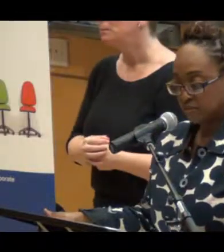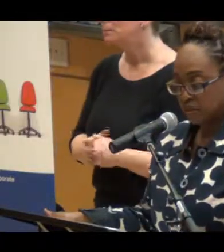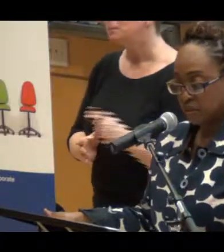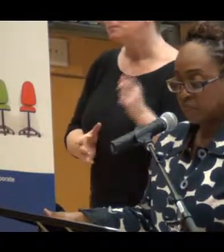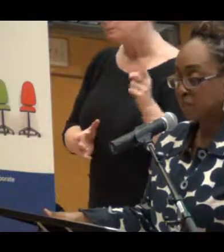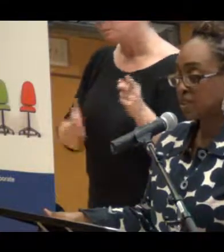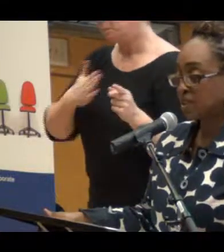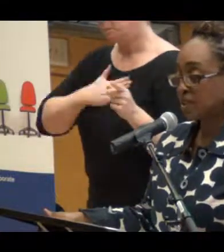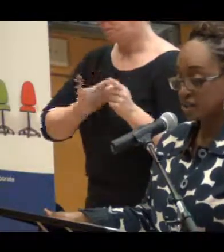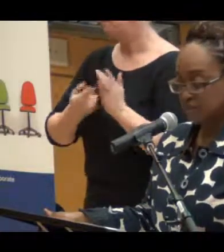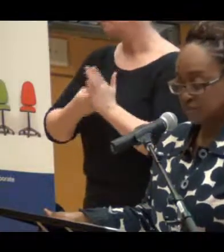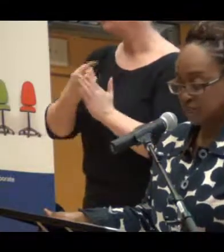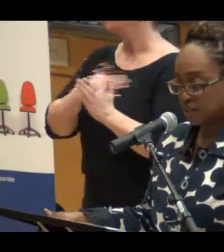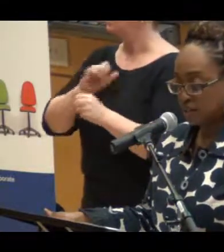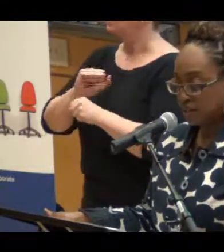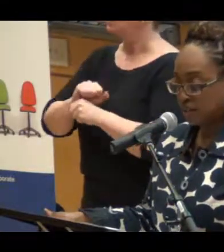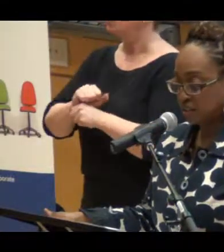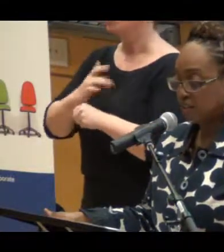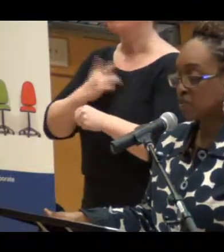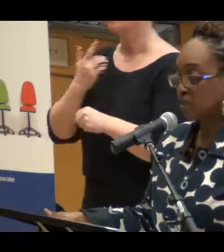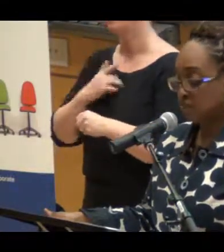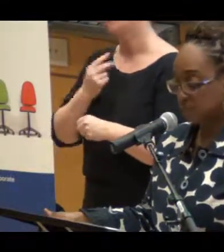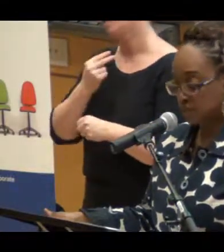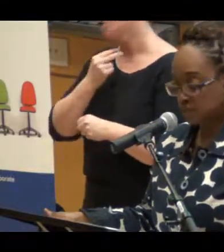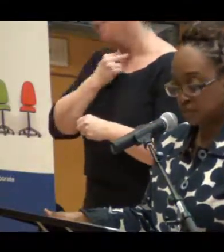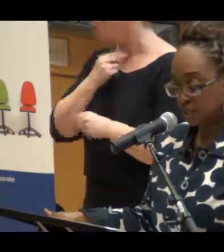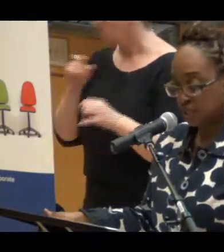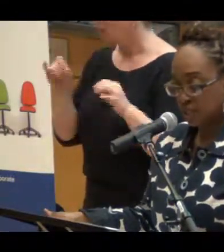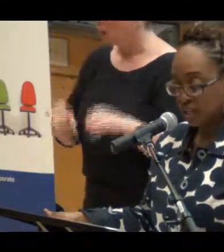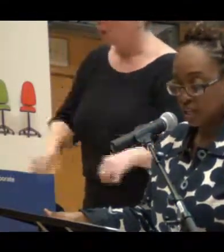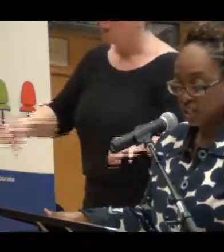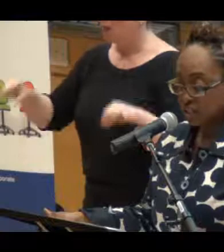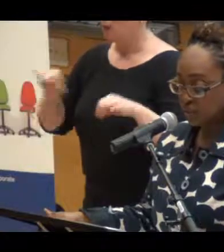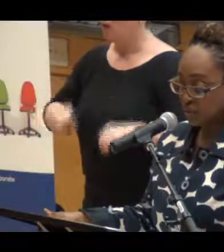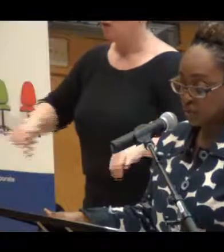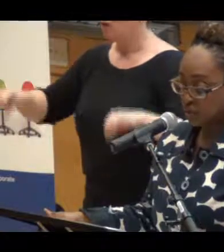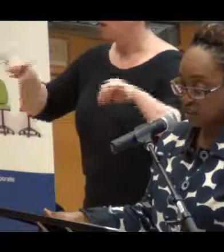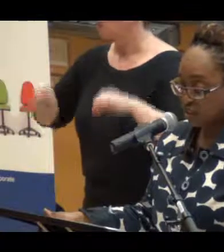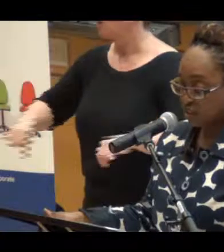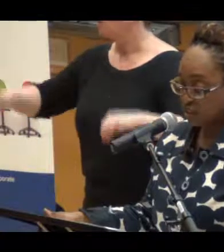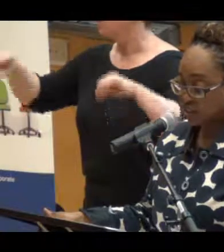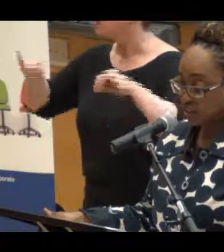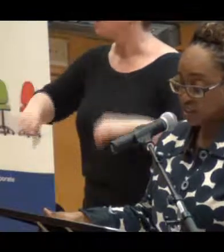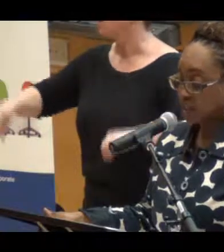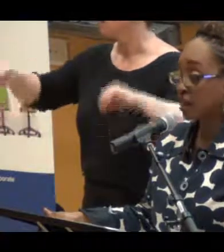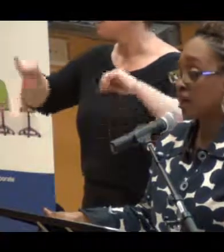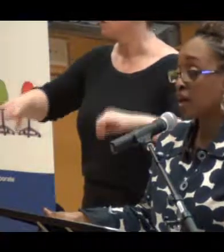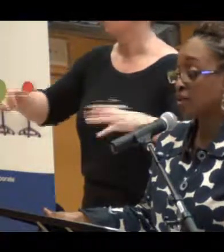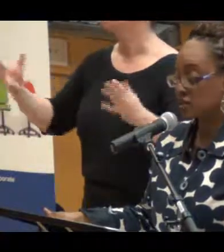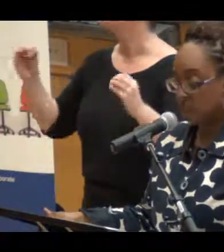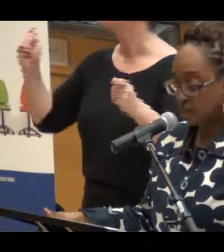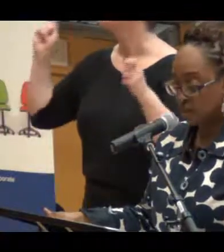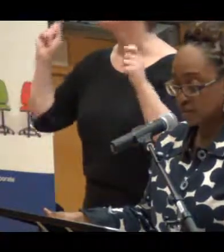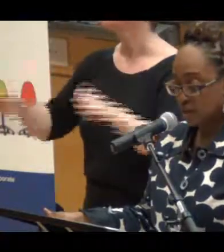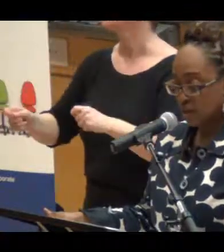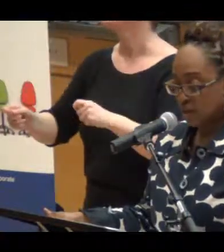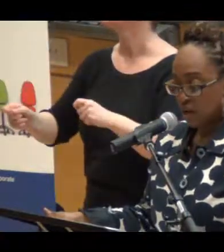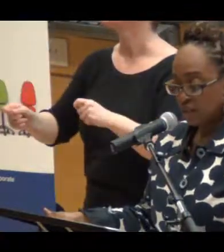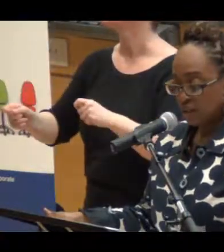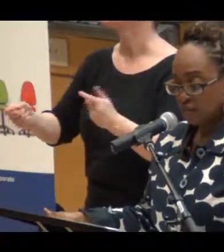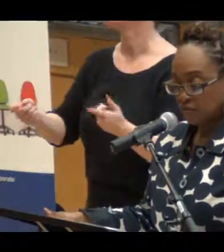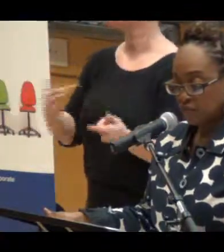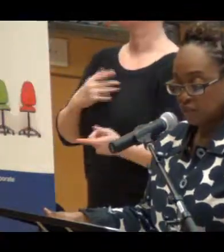like we've been stuck in our ability to deal with these issues, and changing how we think is key to getting unstuck.